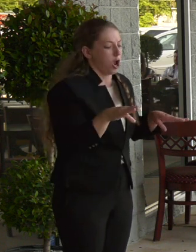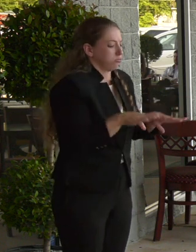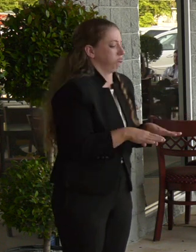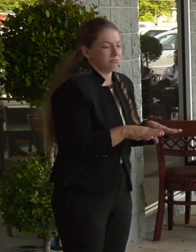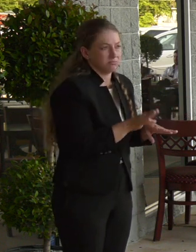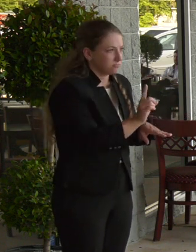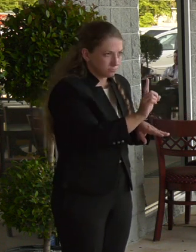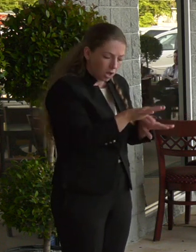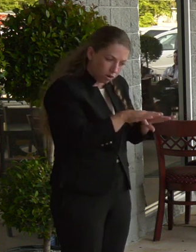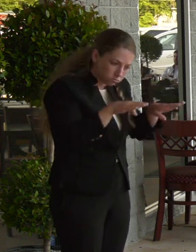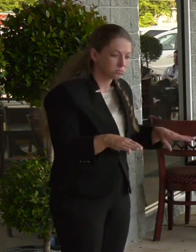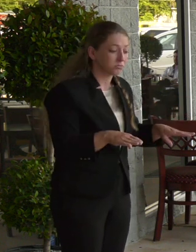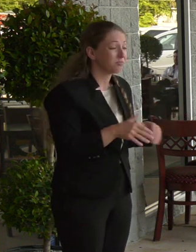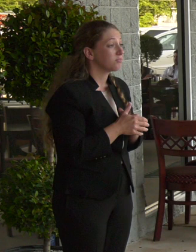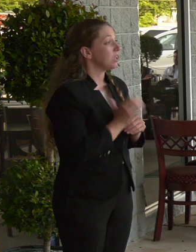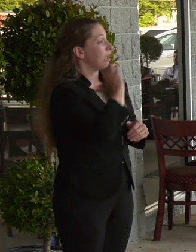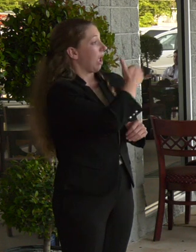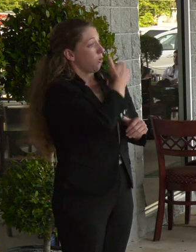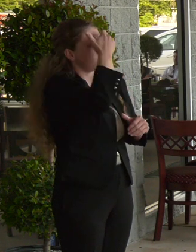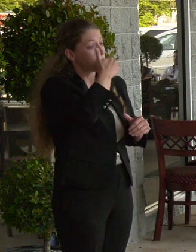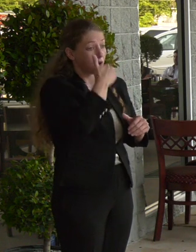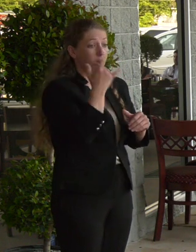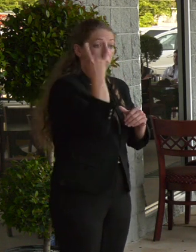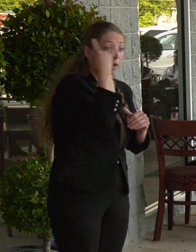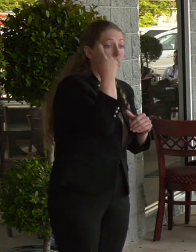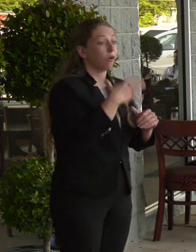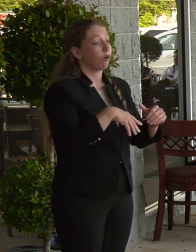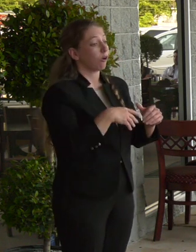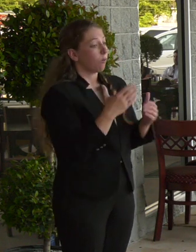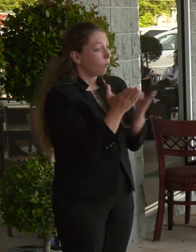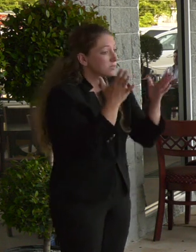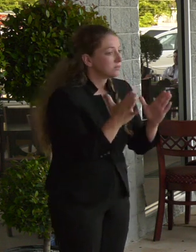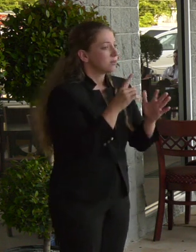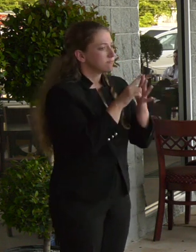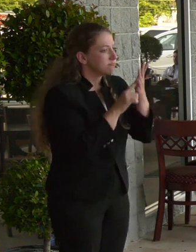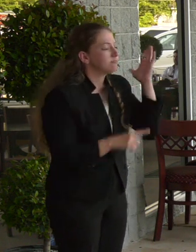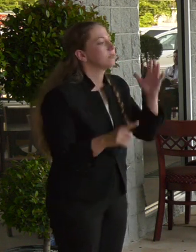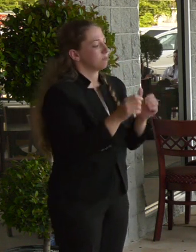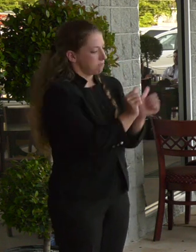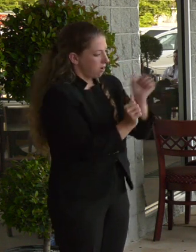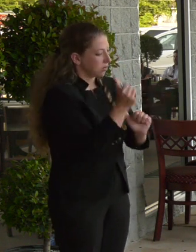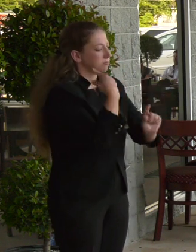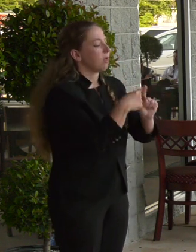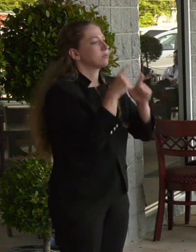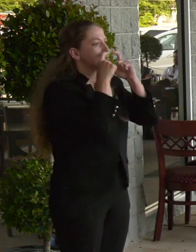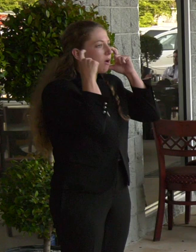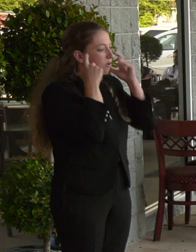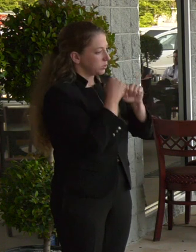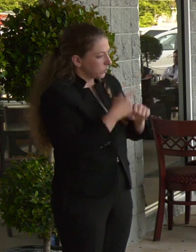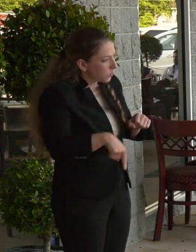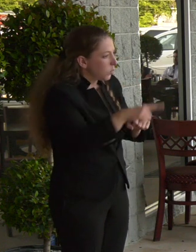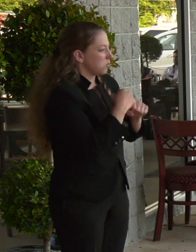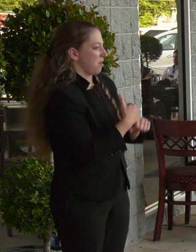all of our front of house staff is masked and gloved for your protection and as well as theirs. We also have